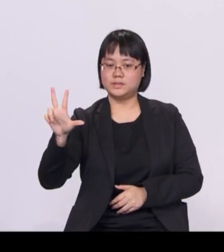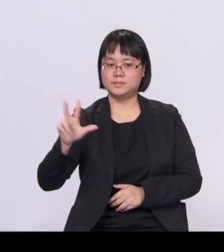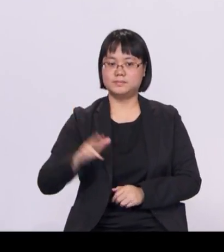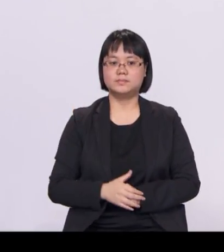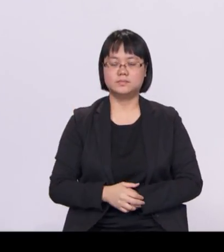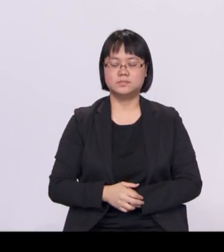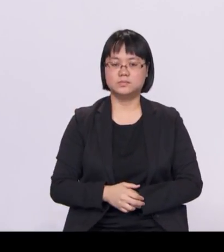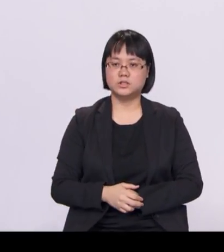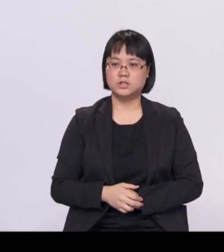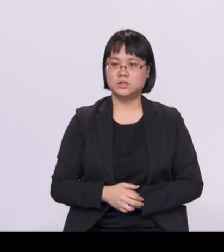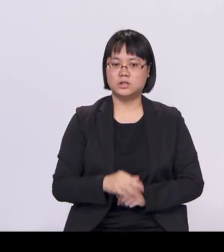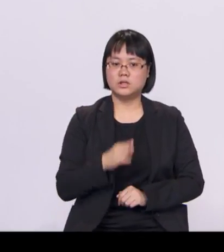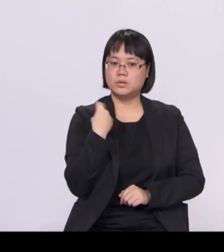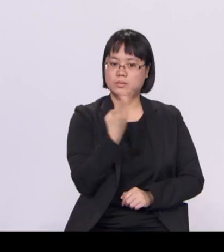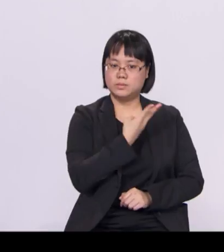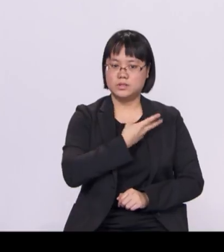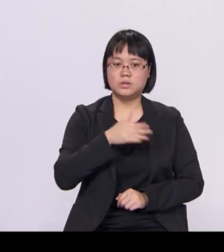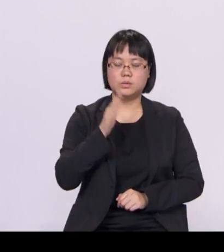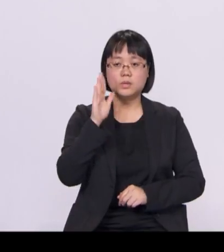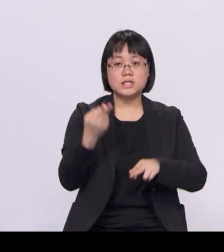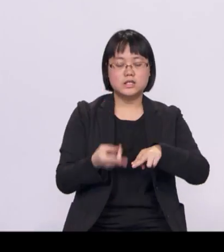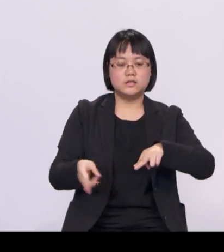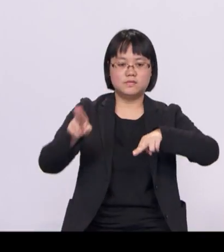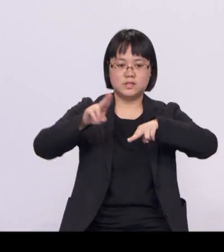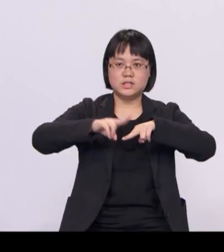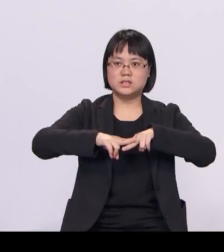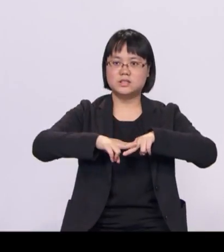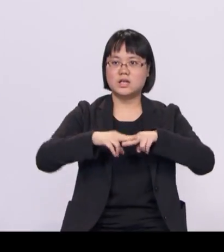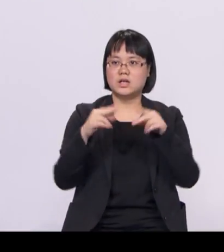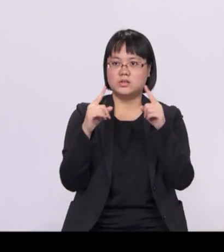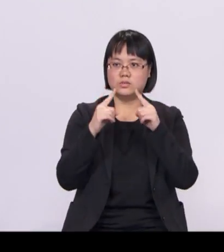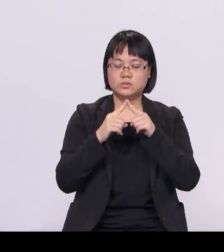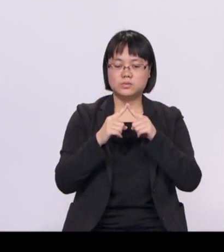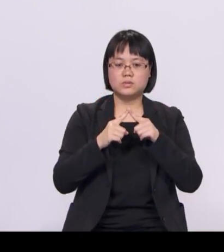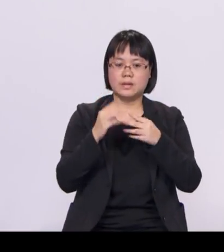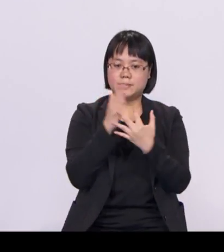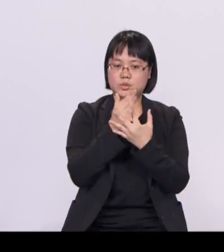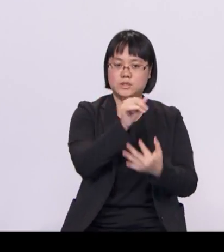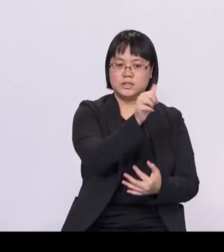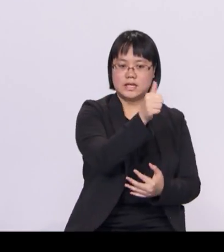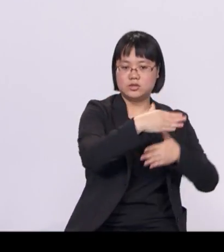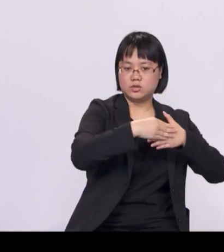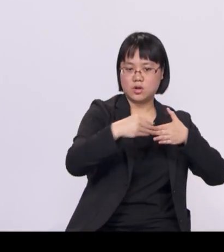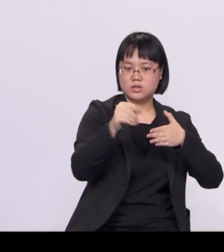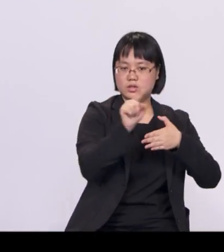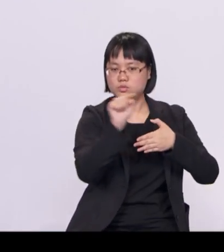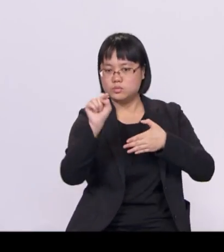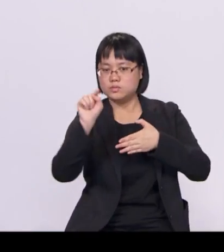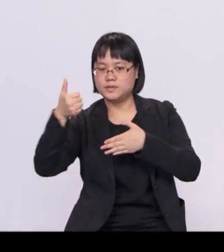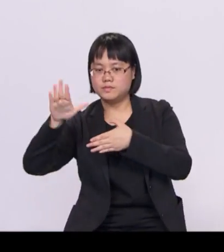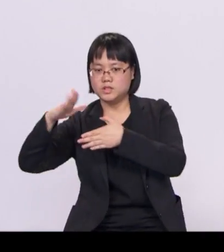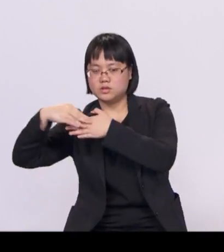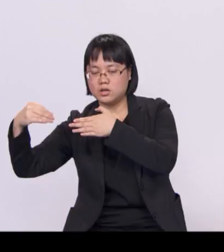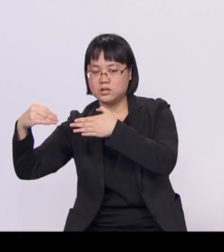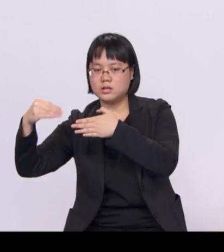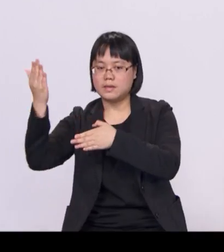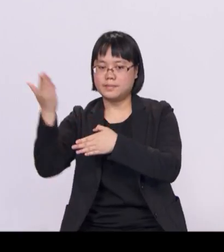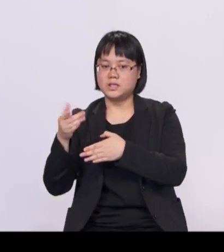We intend to increase it to a rate between $10 and $15 per tonne of emissions by